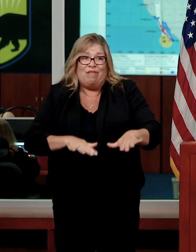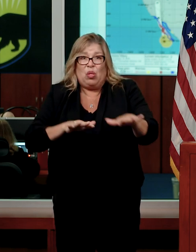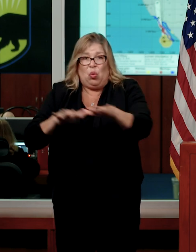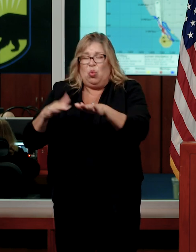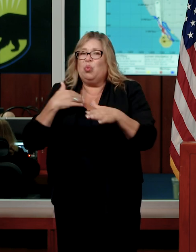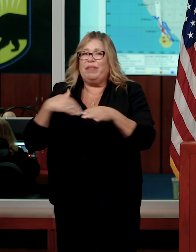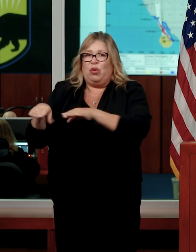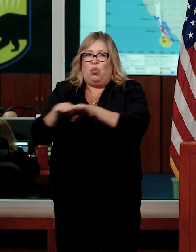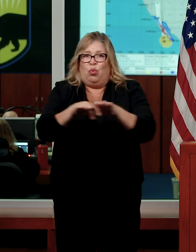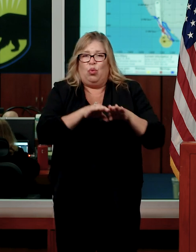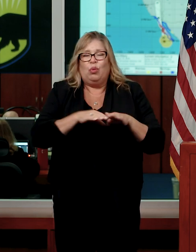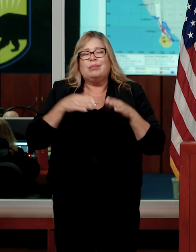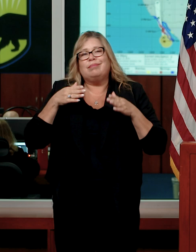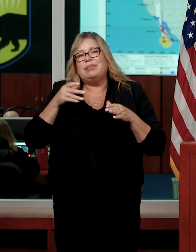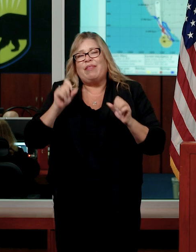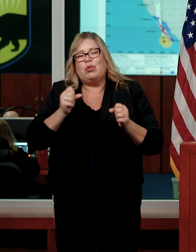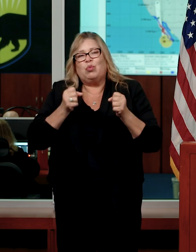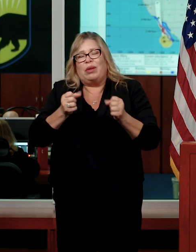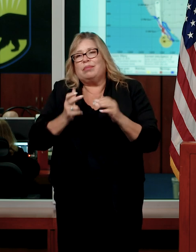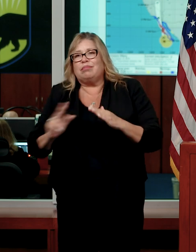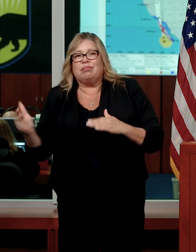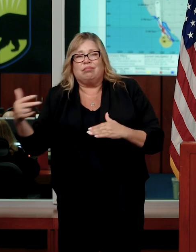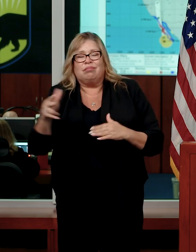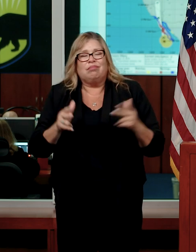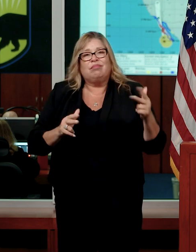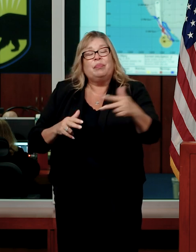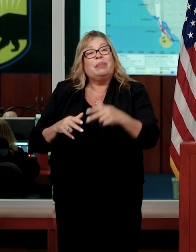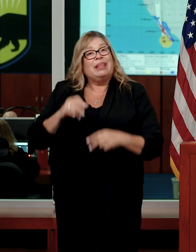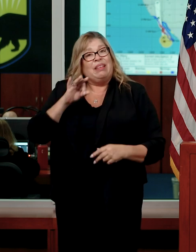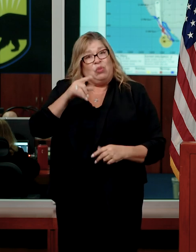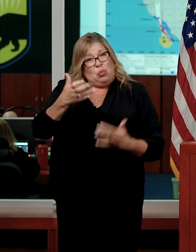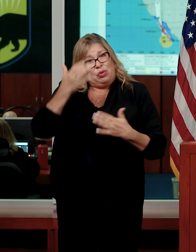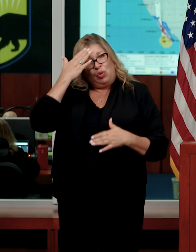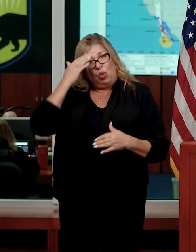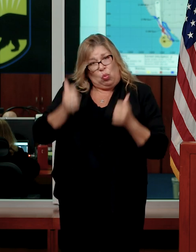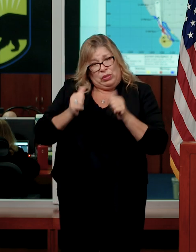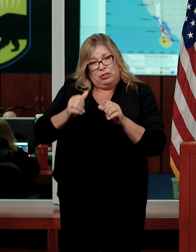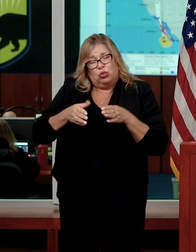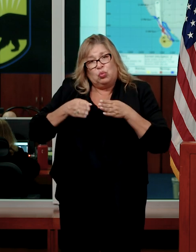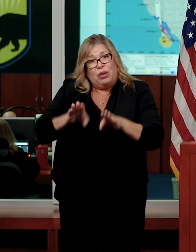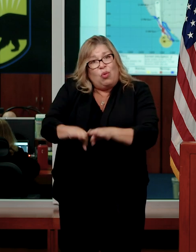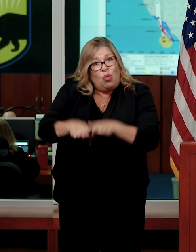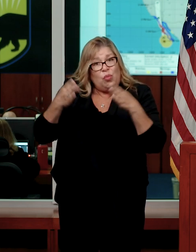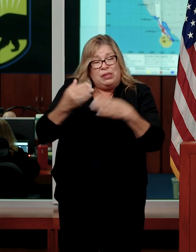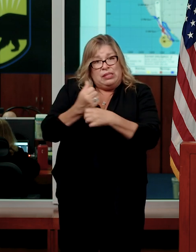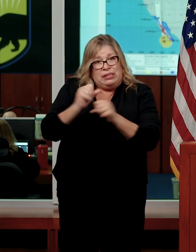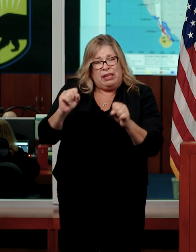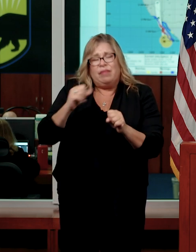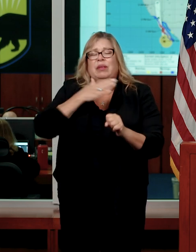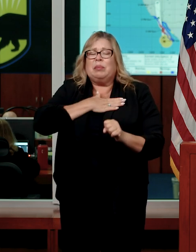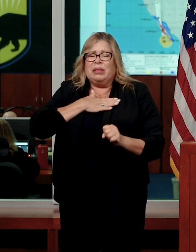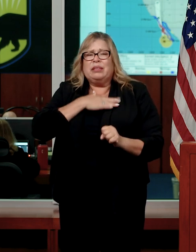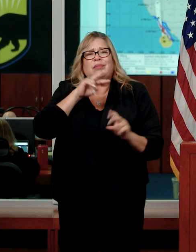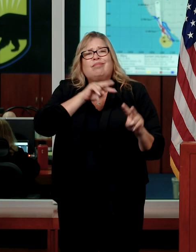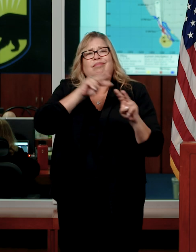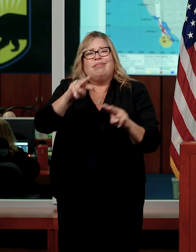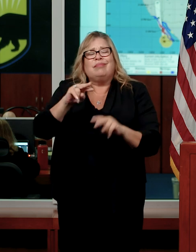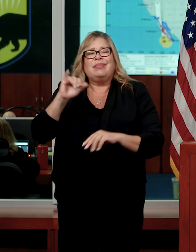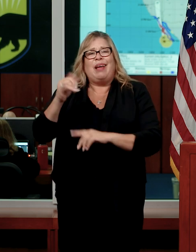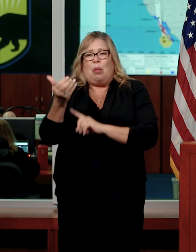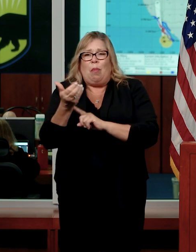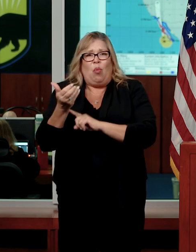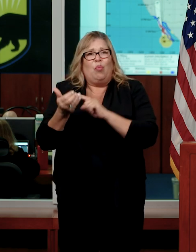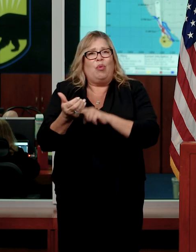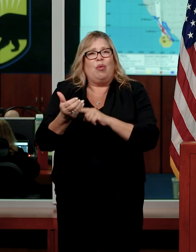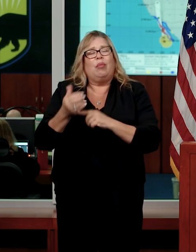For the latest information on our roadways, I'm urging you all, please, go to the mobile site.